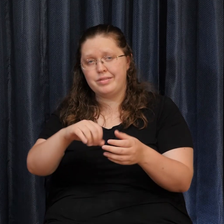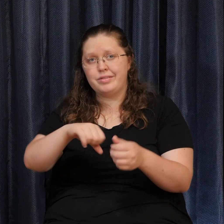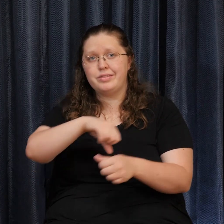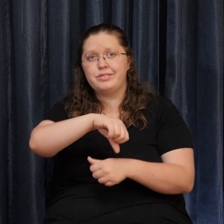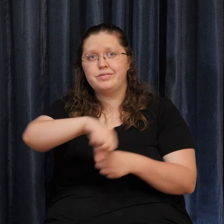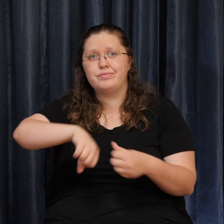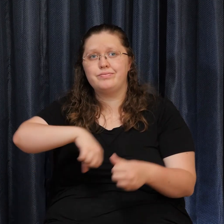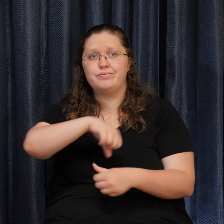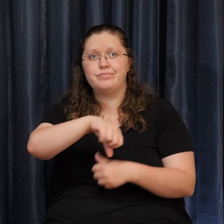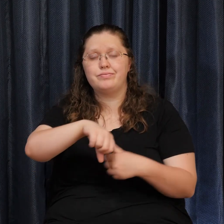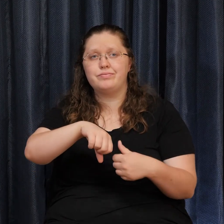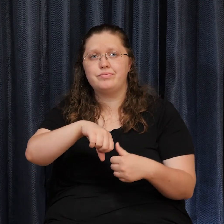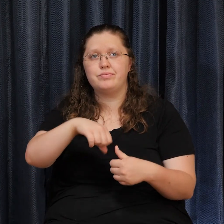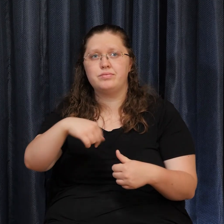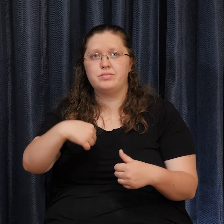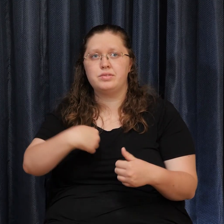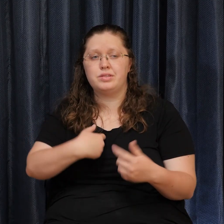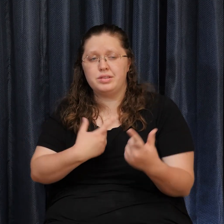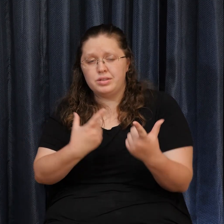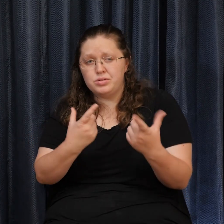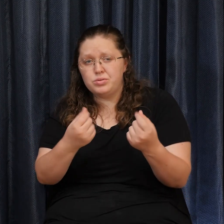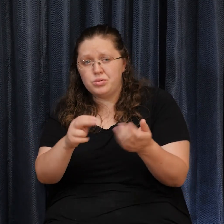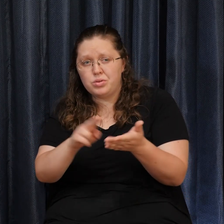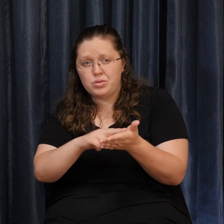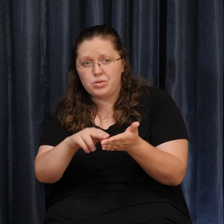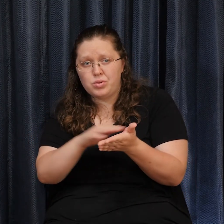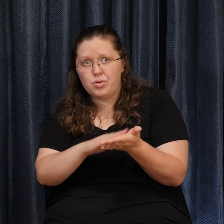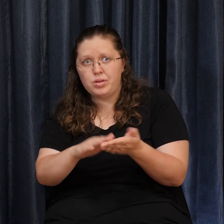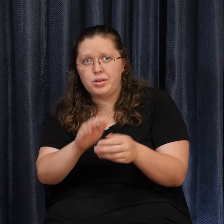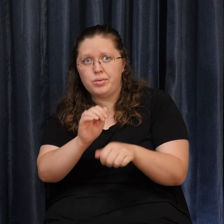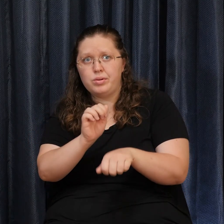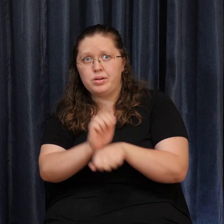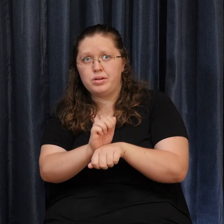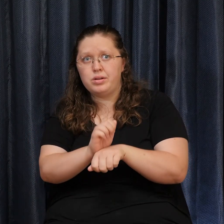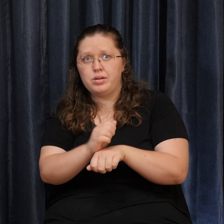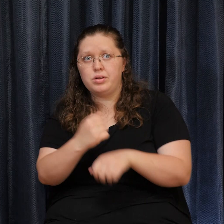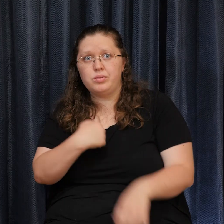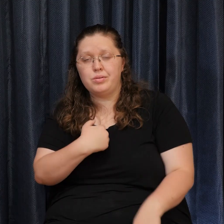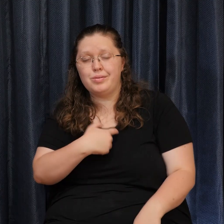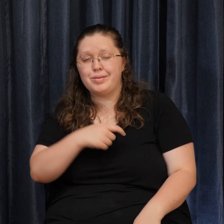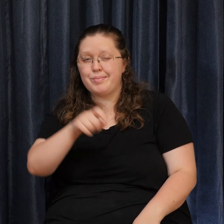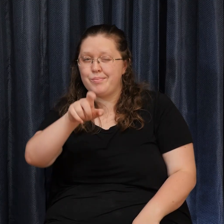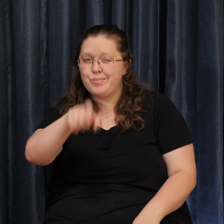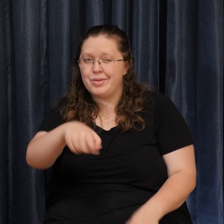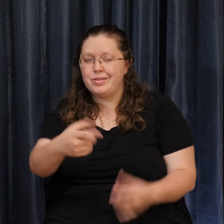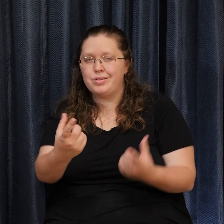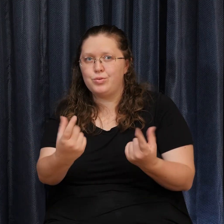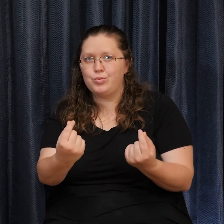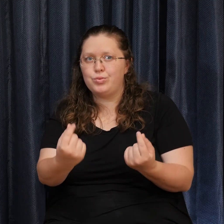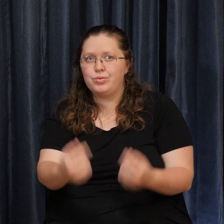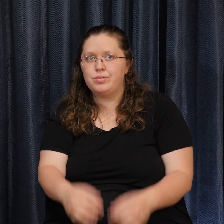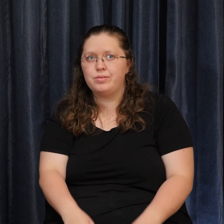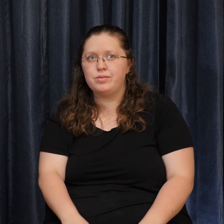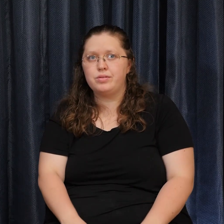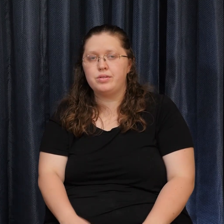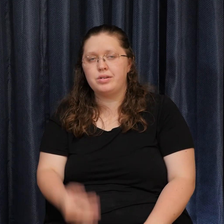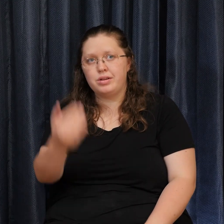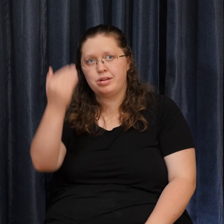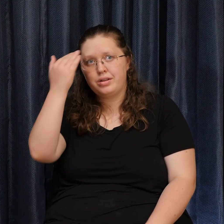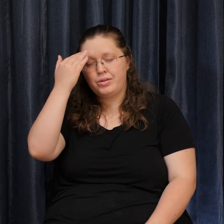We do The holy Work That we Are commissioned To do To know The truth That not Only sets Us